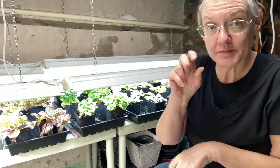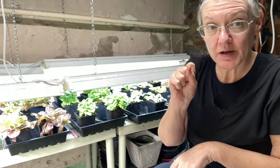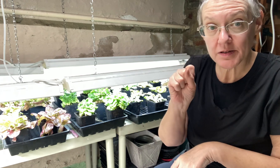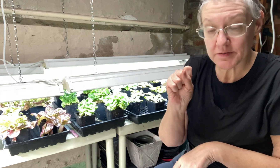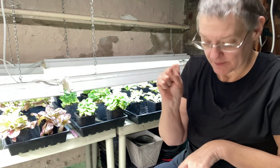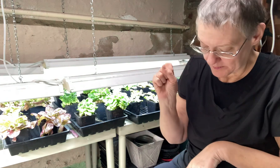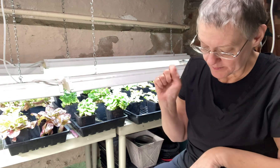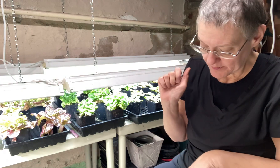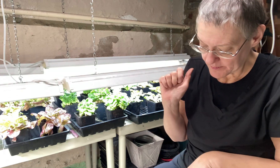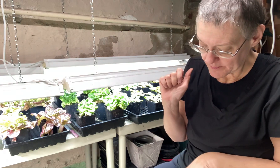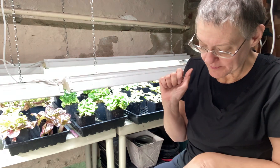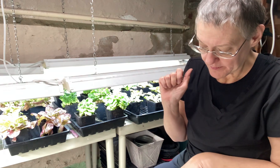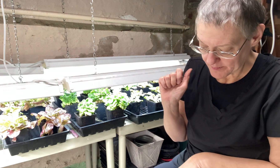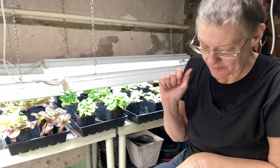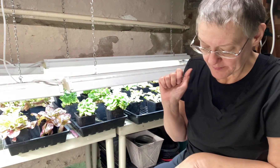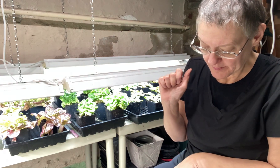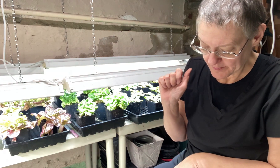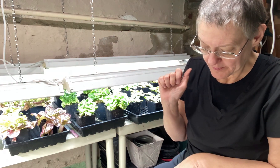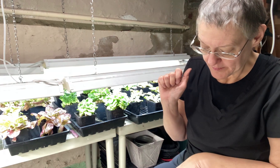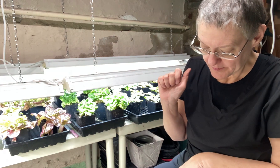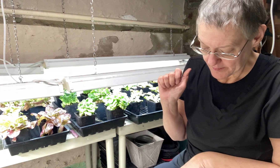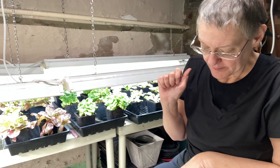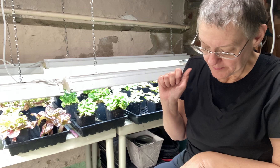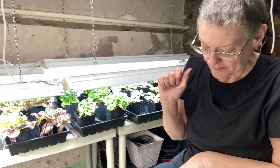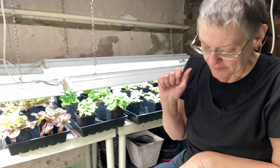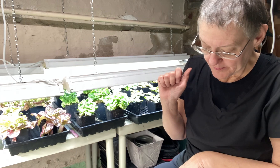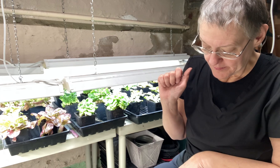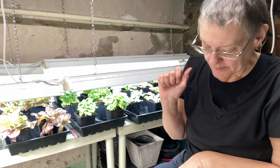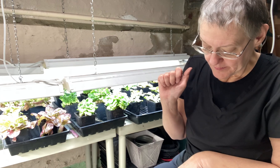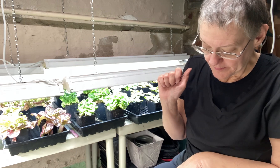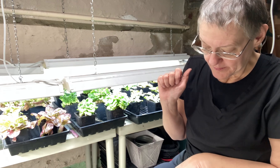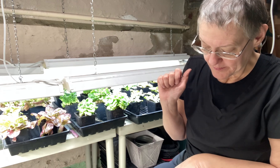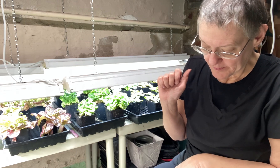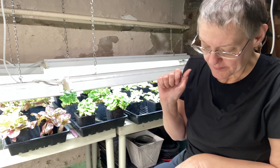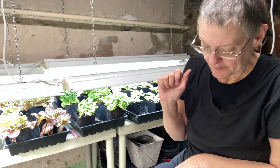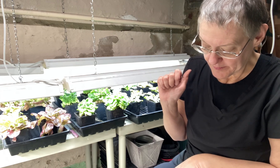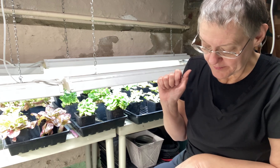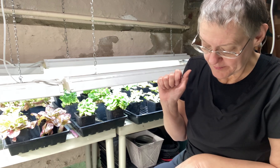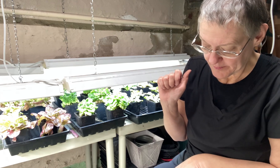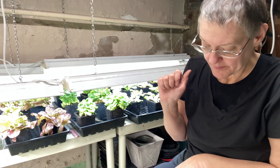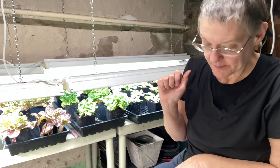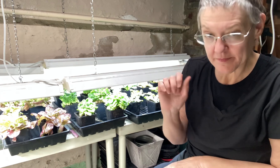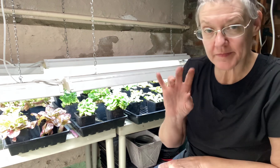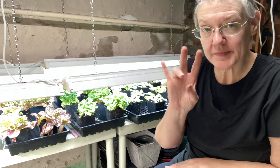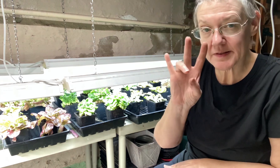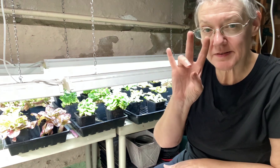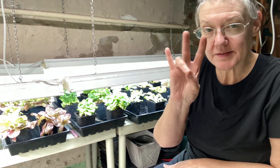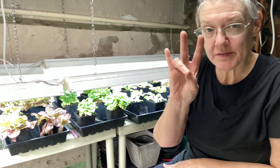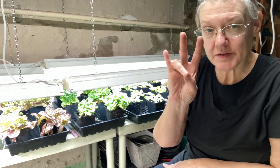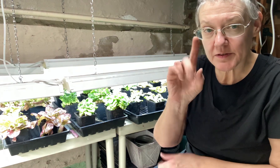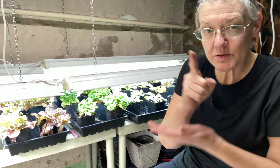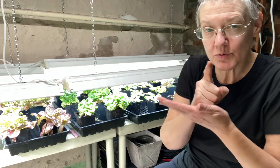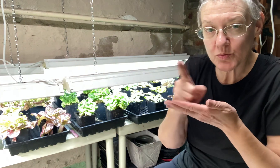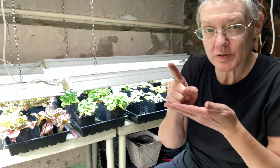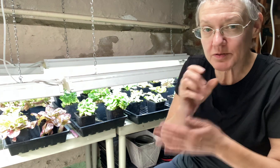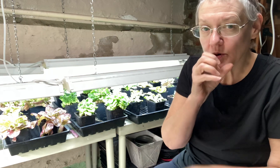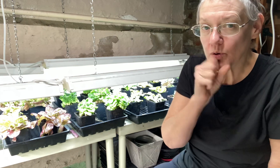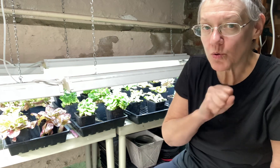into these four inch pots it's been let me see it's been seven weeks